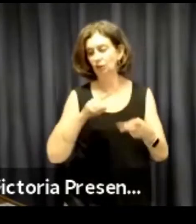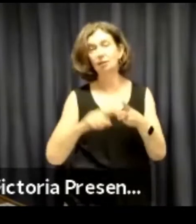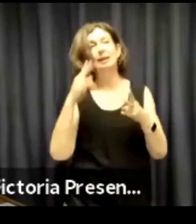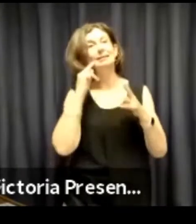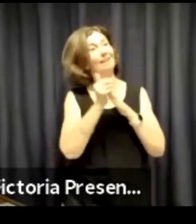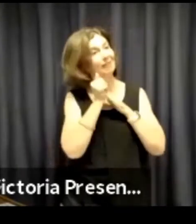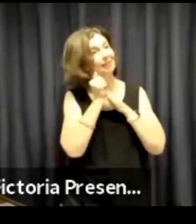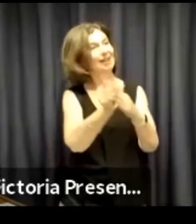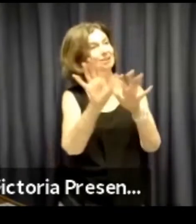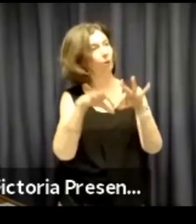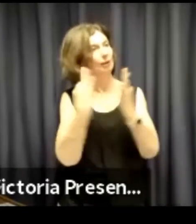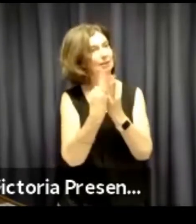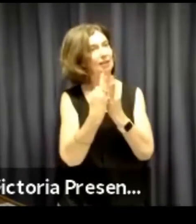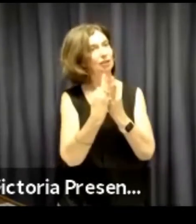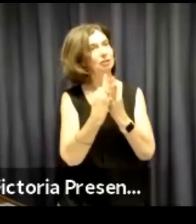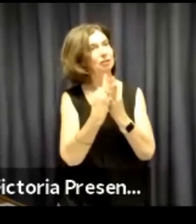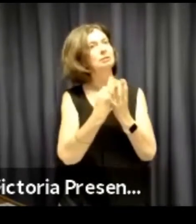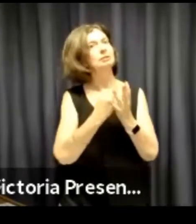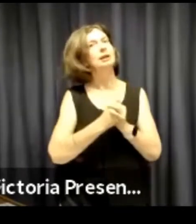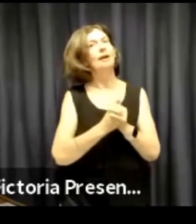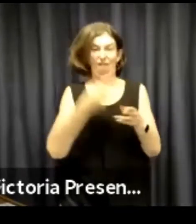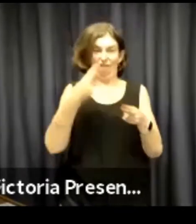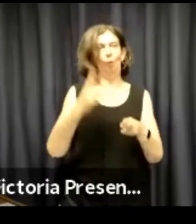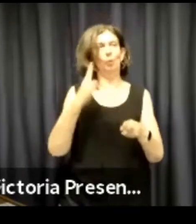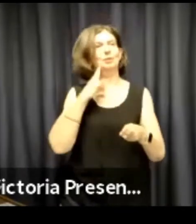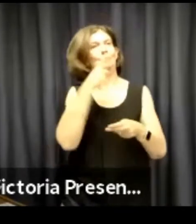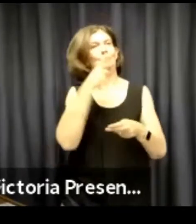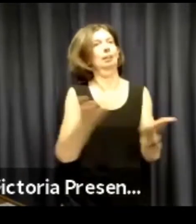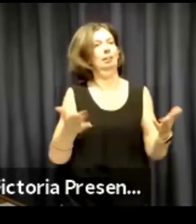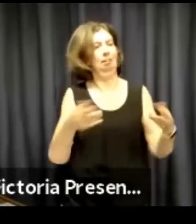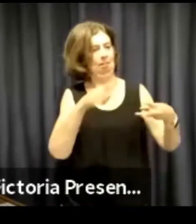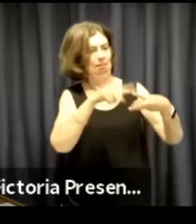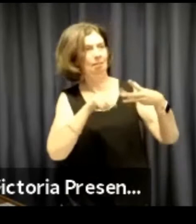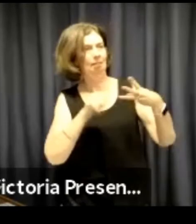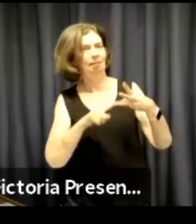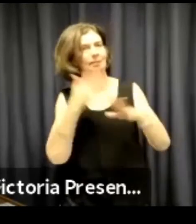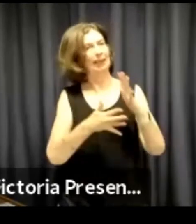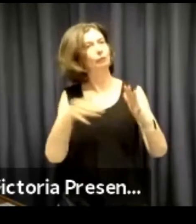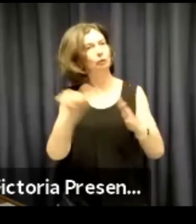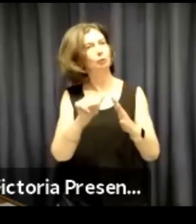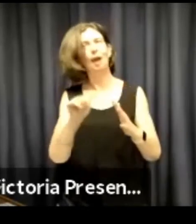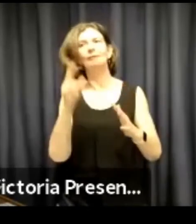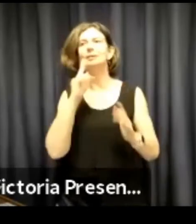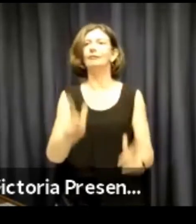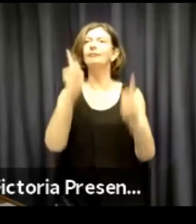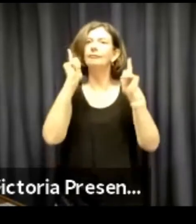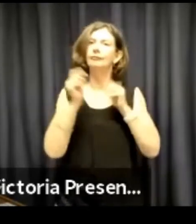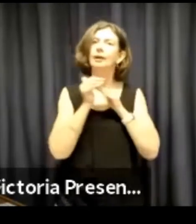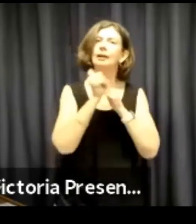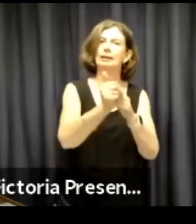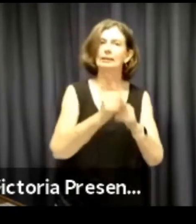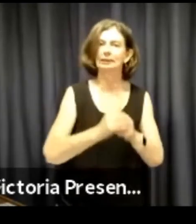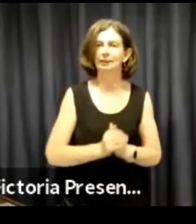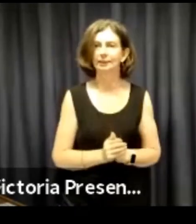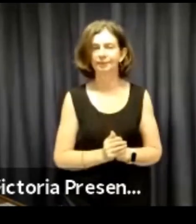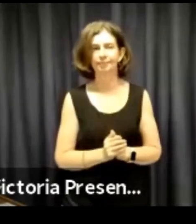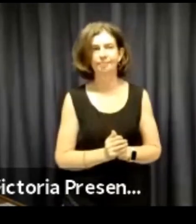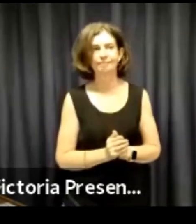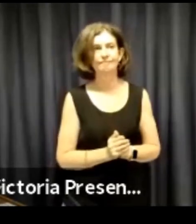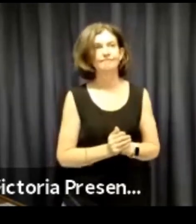important that this is a Deaf-led organisation established by Deaf people for Deaf people. So it's important that it